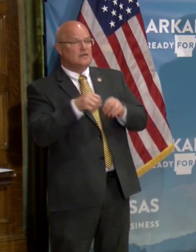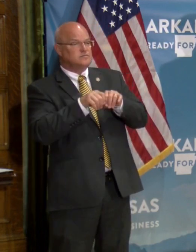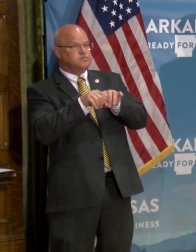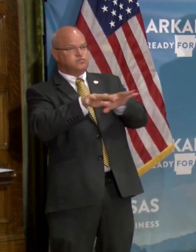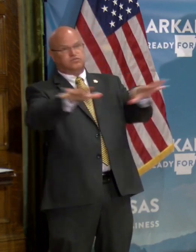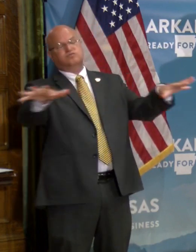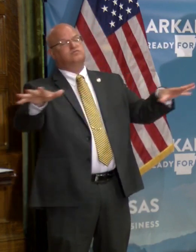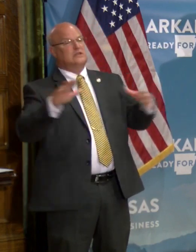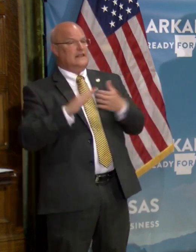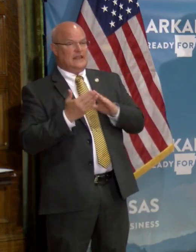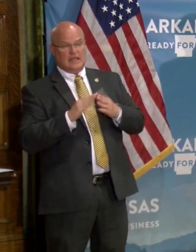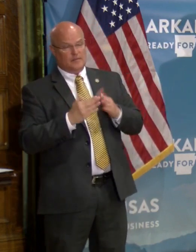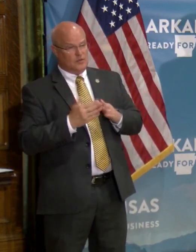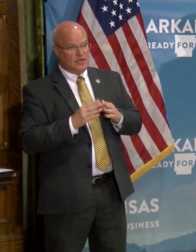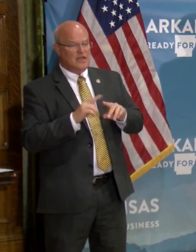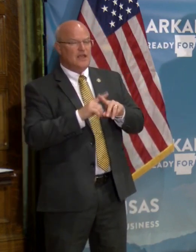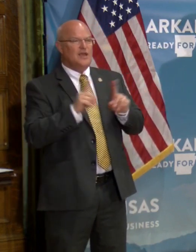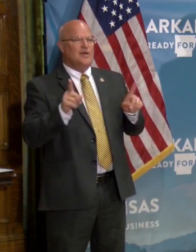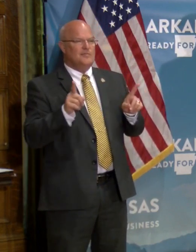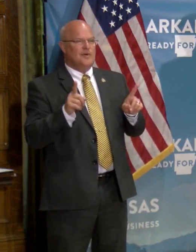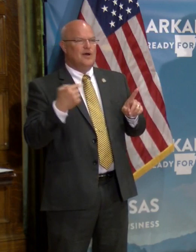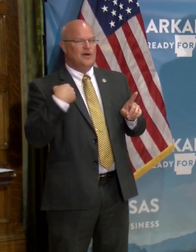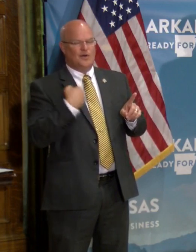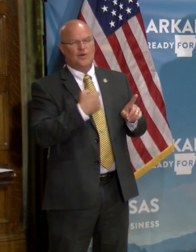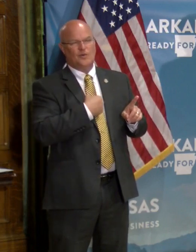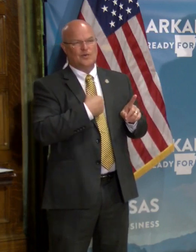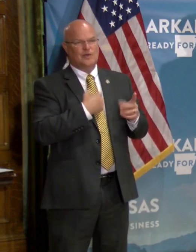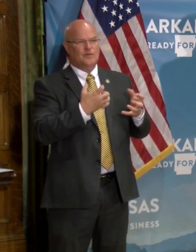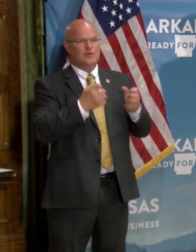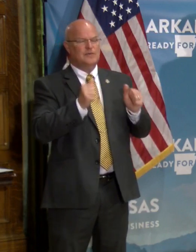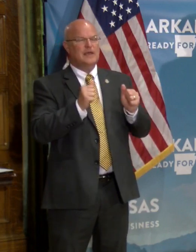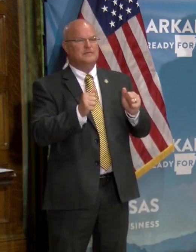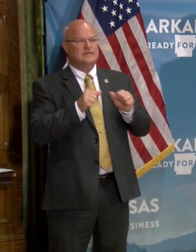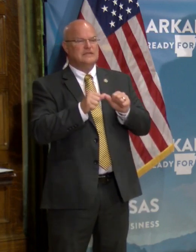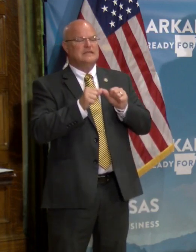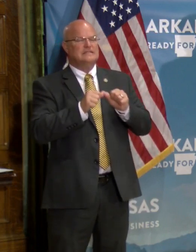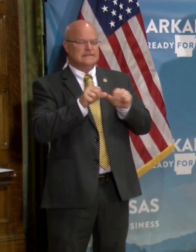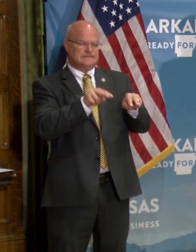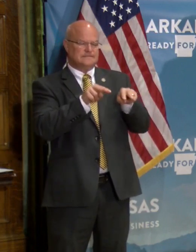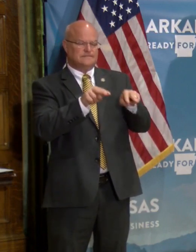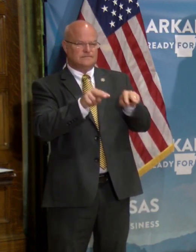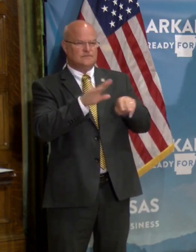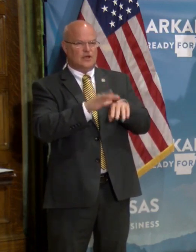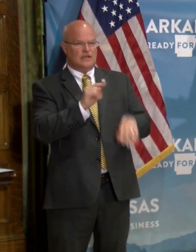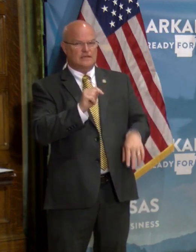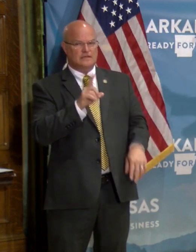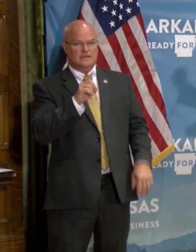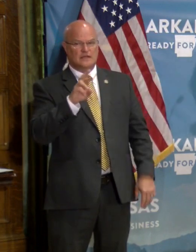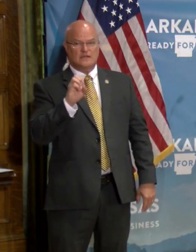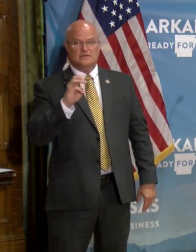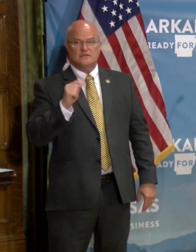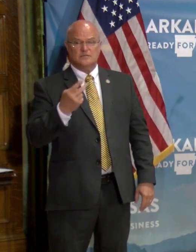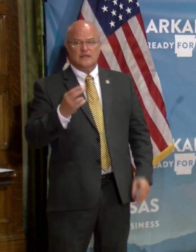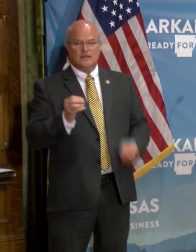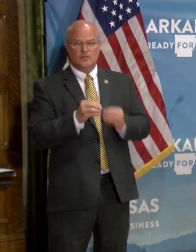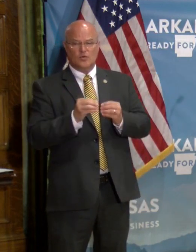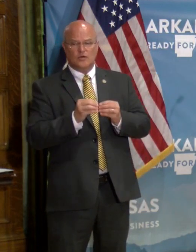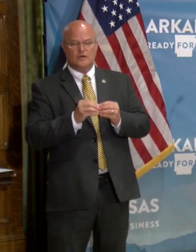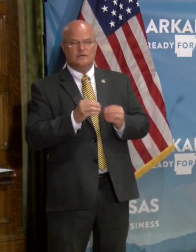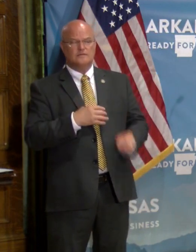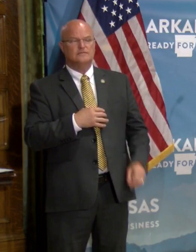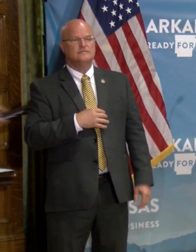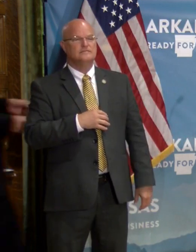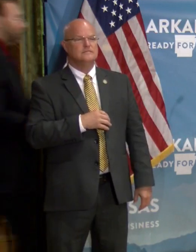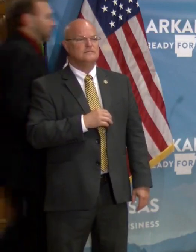spread in the community. Uh, but, uh, we're want to be able to continue to keep an eye on it. Dr. Smith, did add to that?